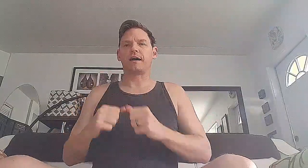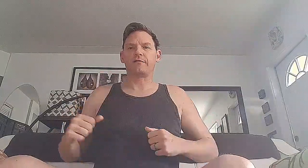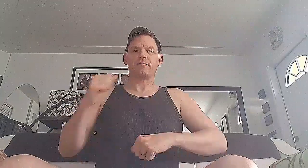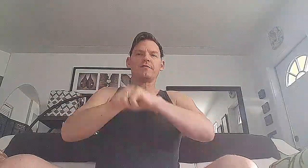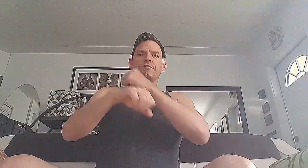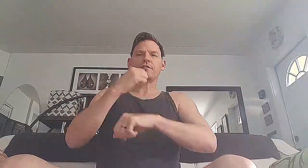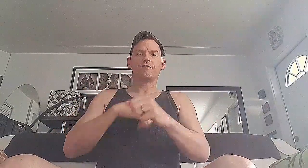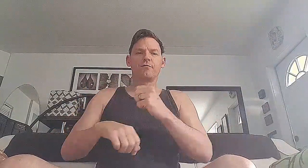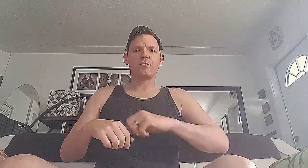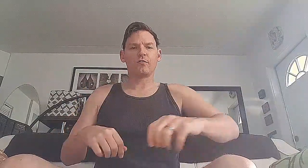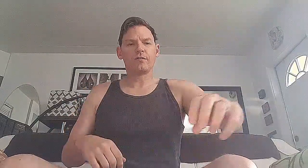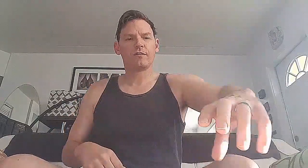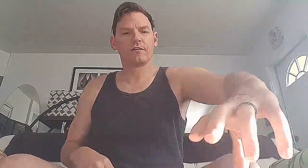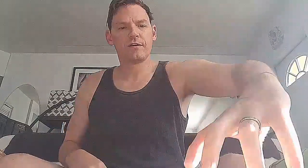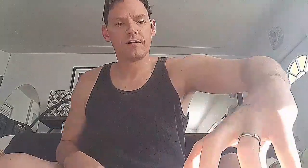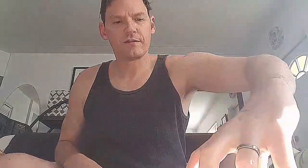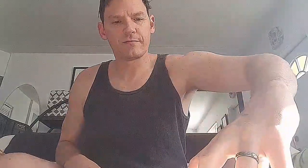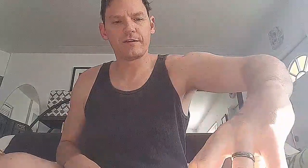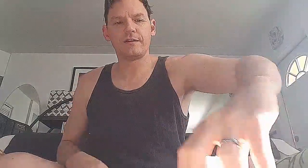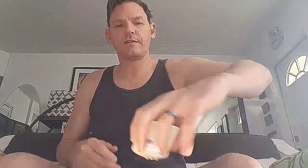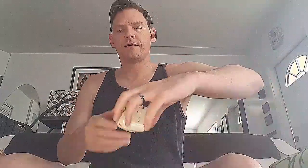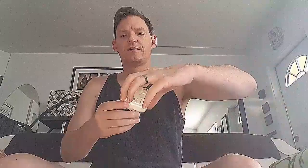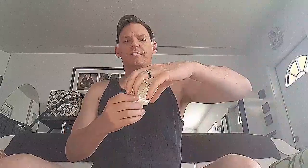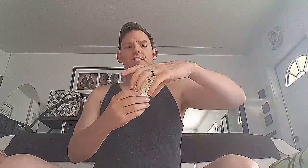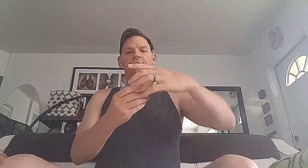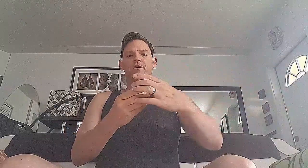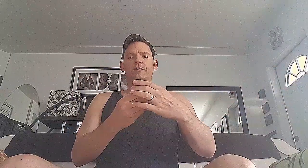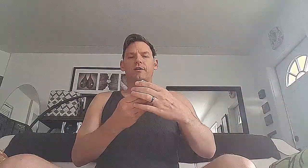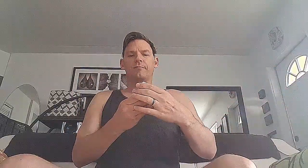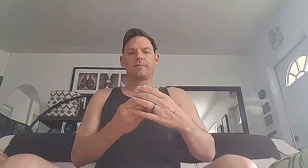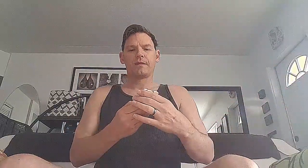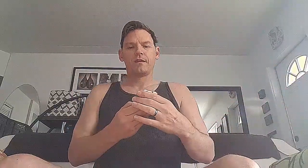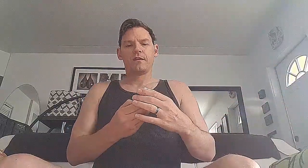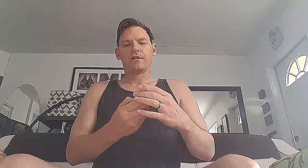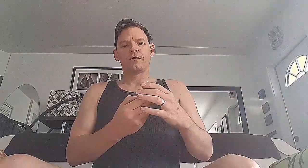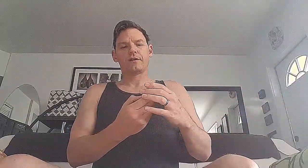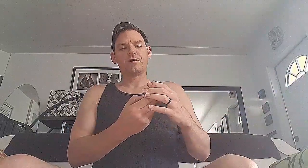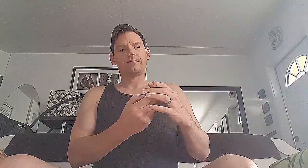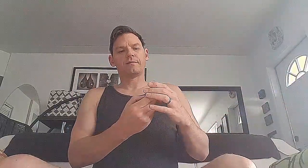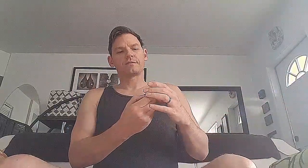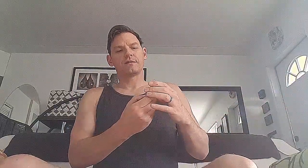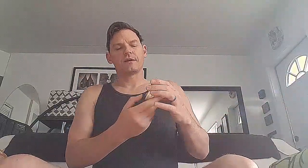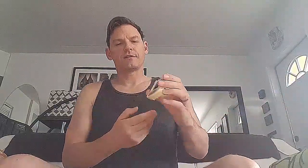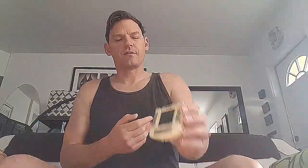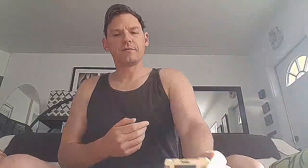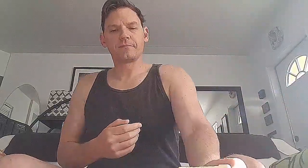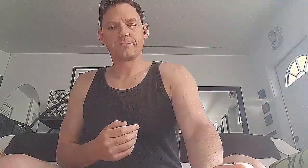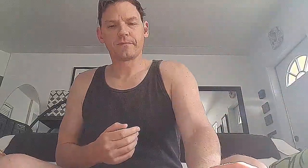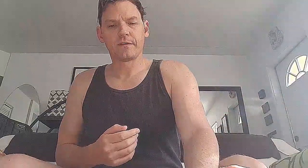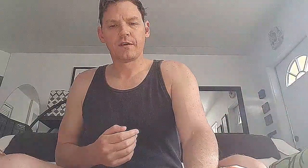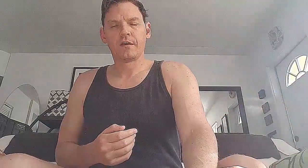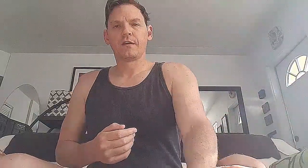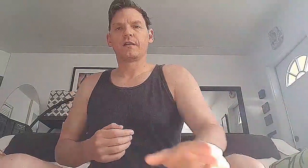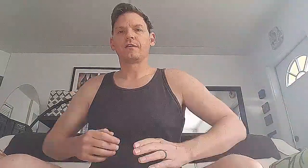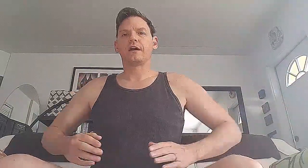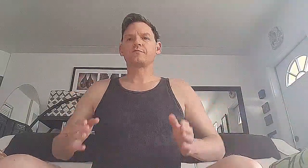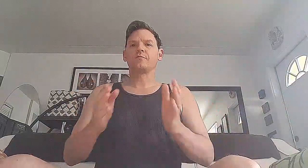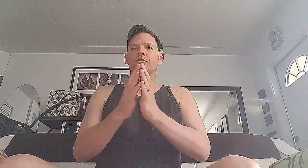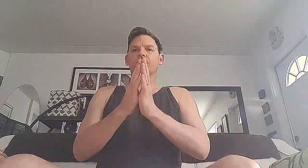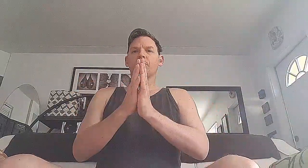Five, four, three, there we go. Okay, let's get that going. Now the next one, we're going to